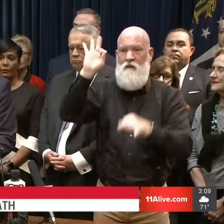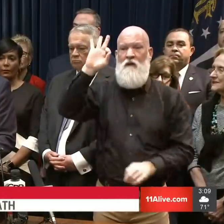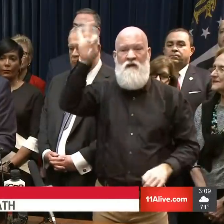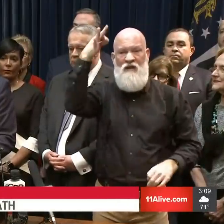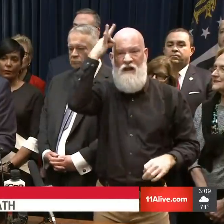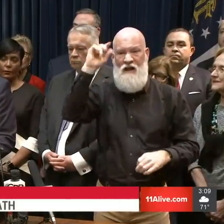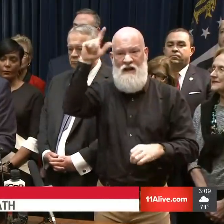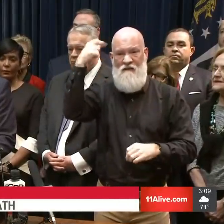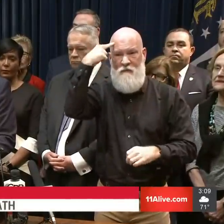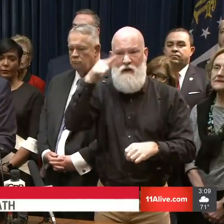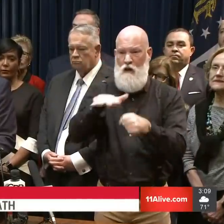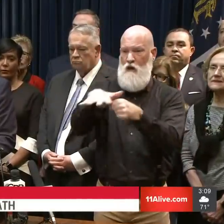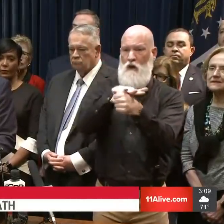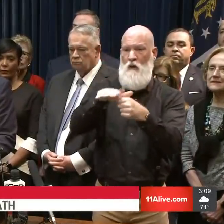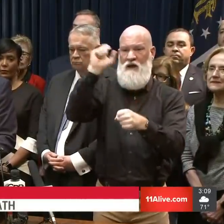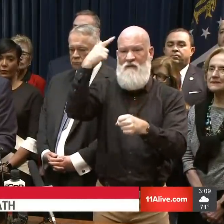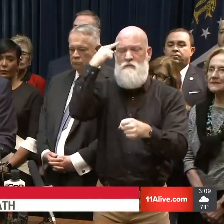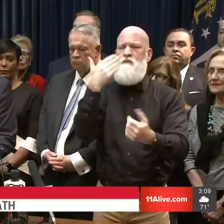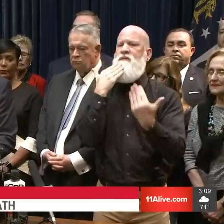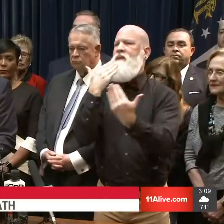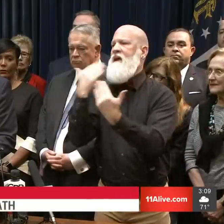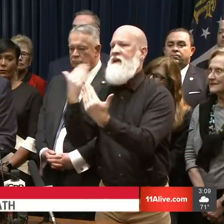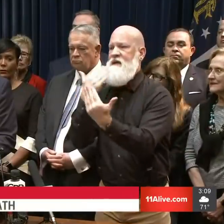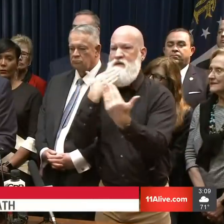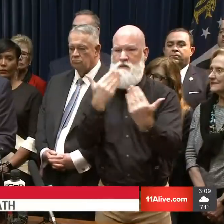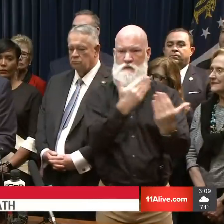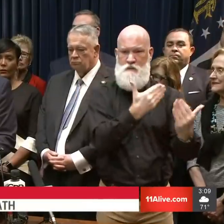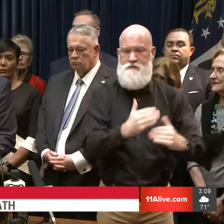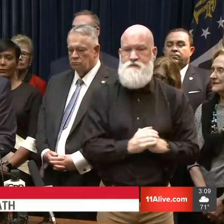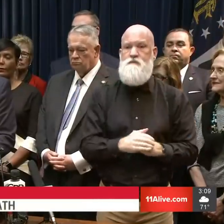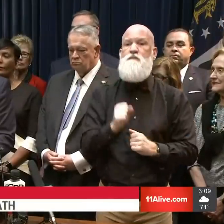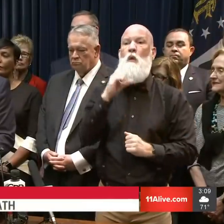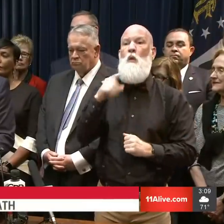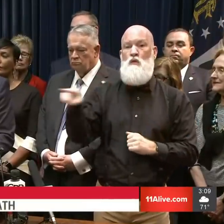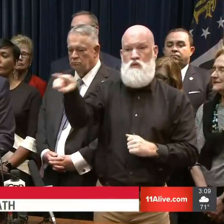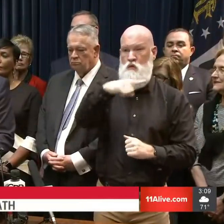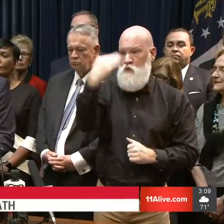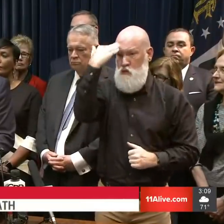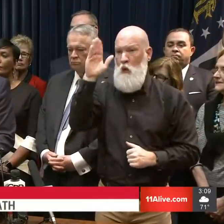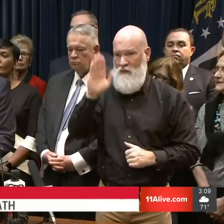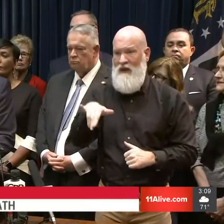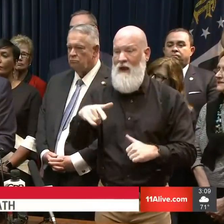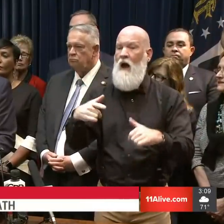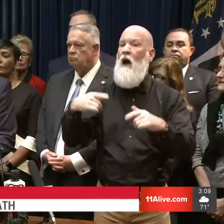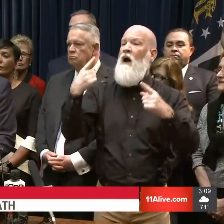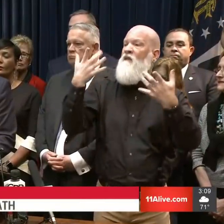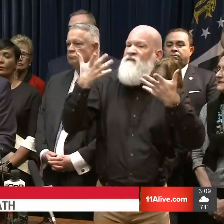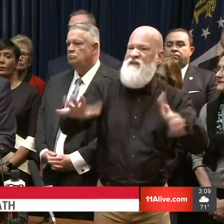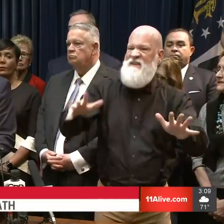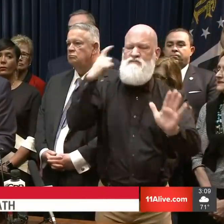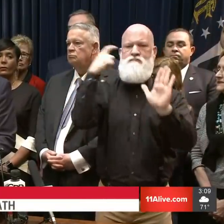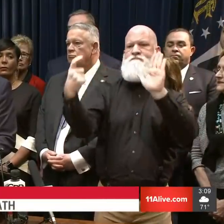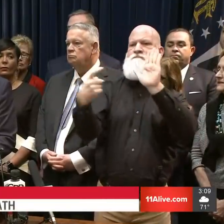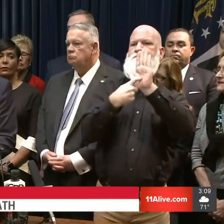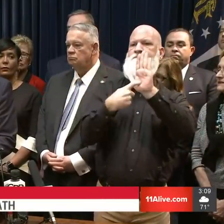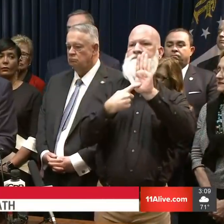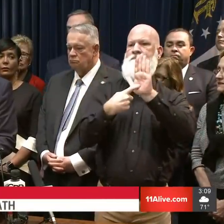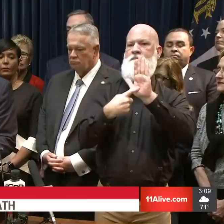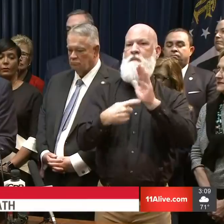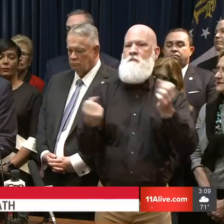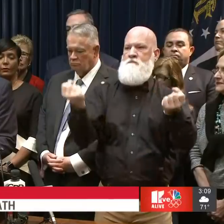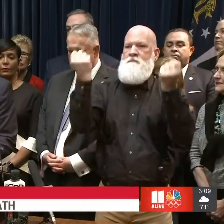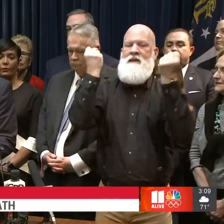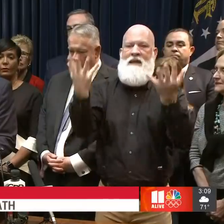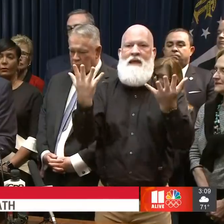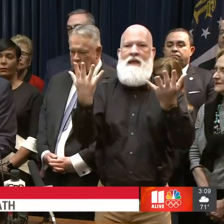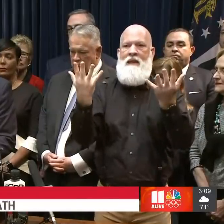I want to start off with this. All of you have seen that we're starting to have large event cancellations and school